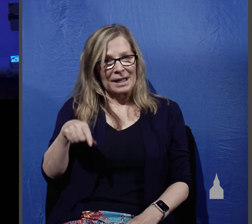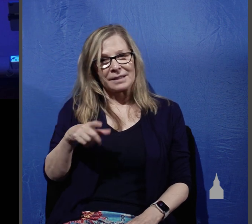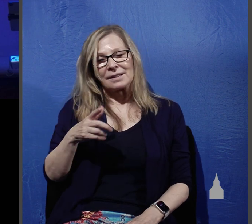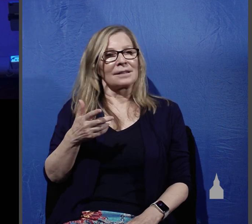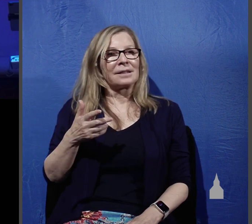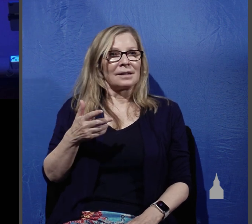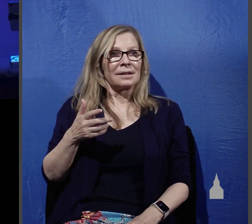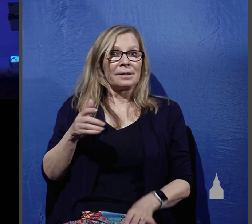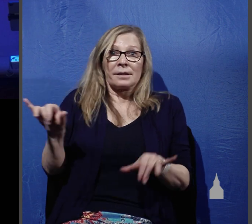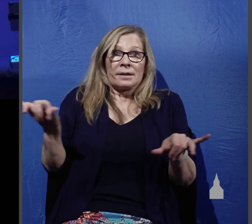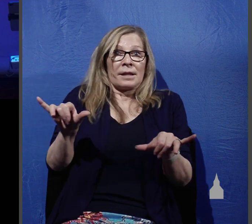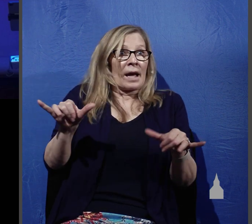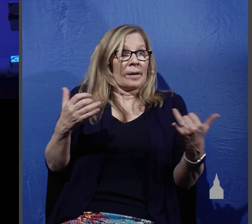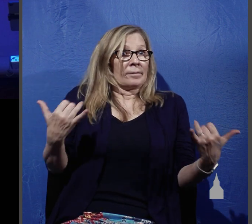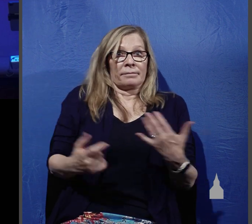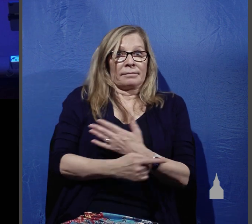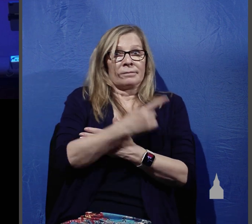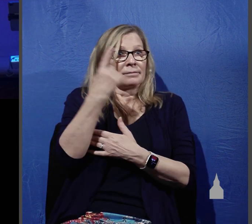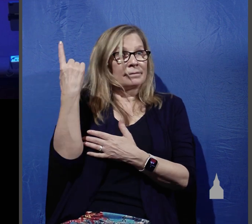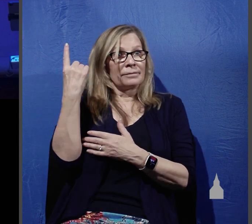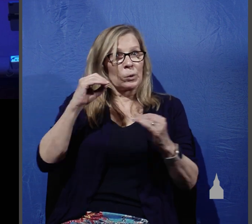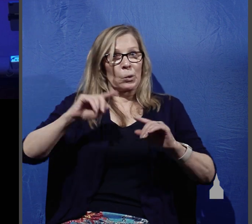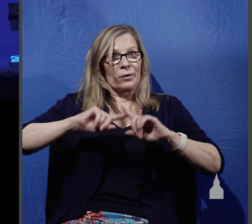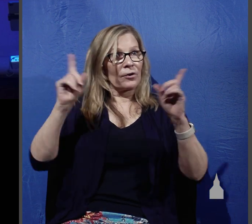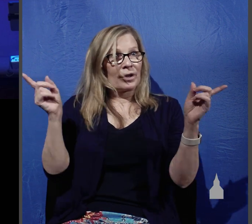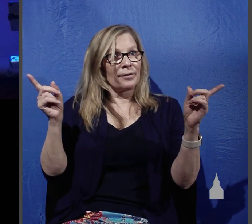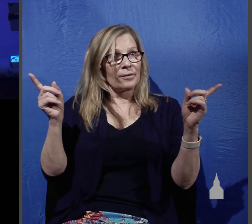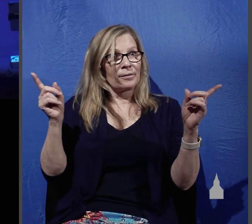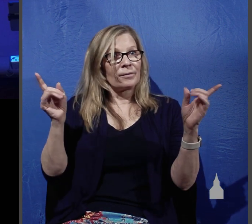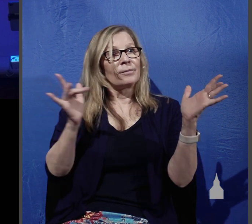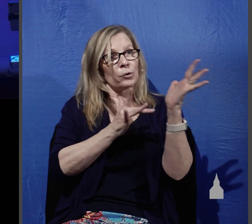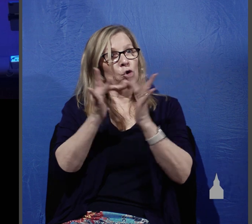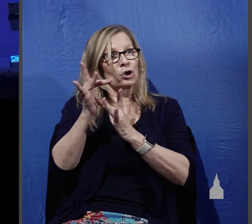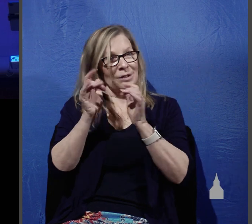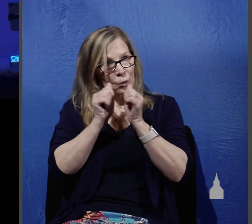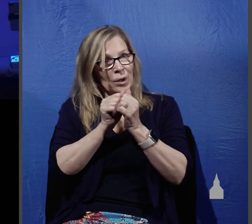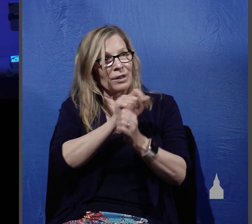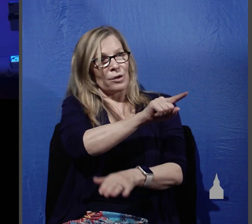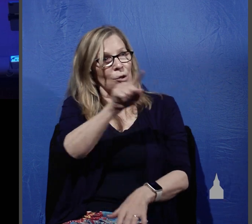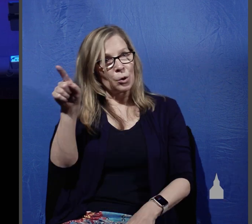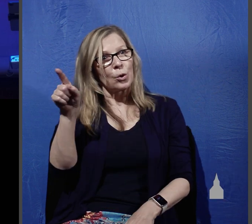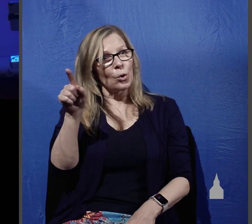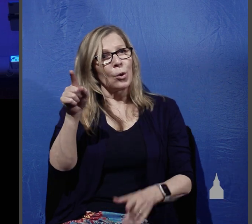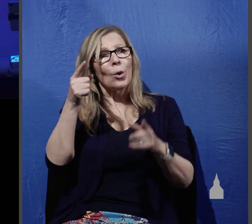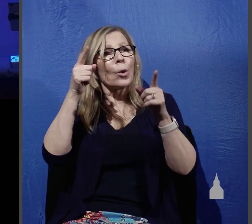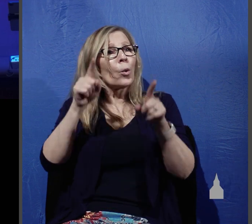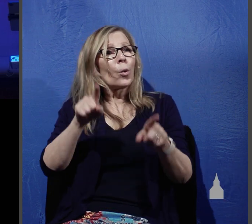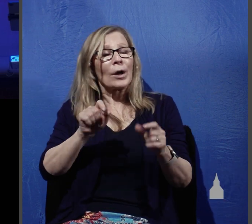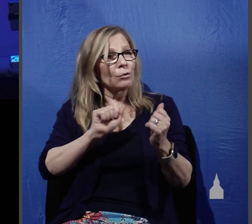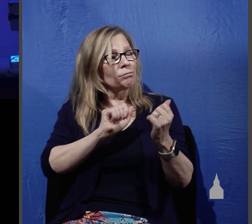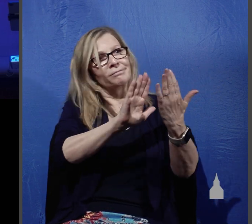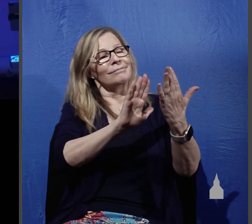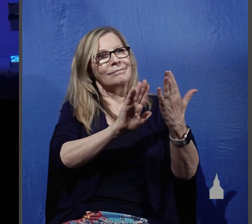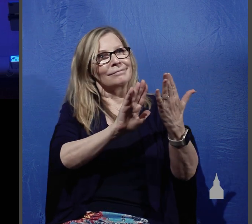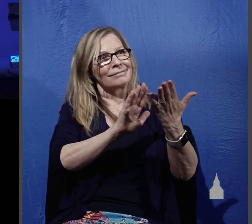folks the same holds true for us today Jesus is with you as you encounter people who are hostile